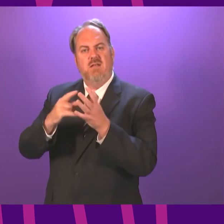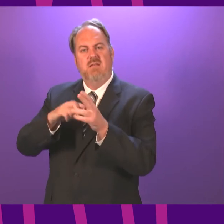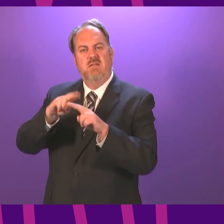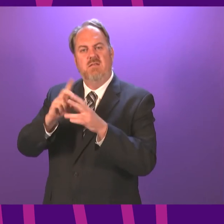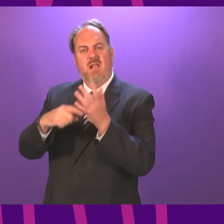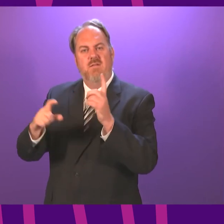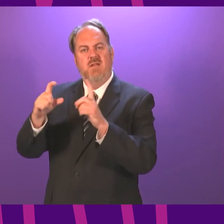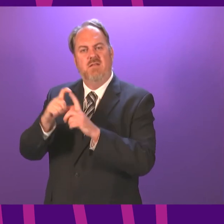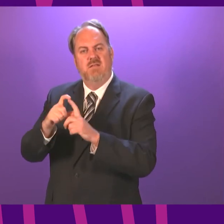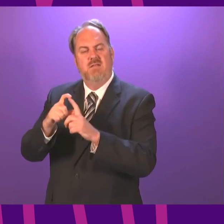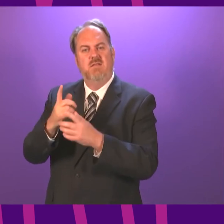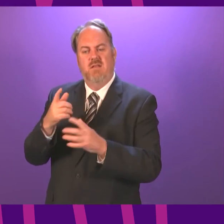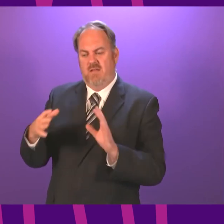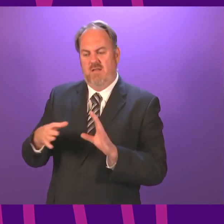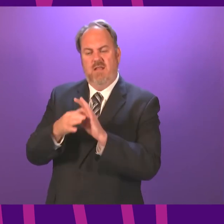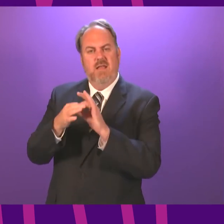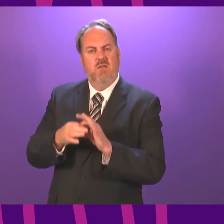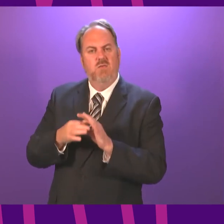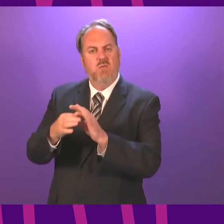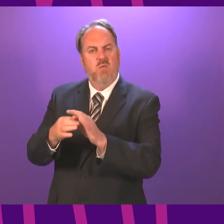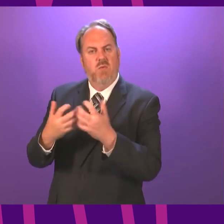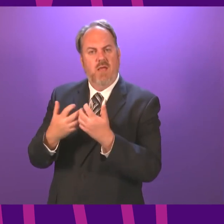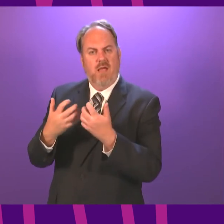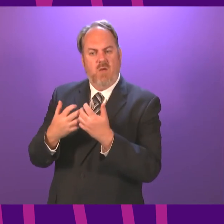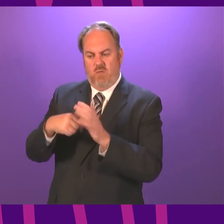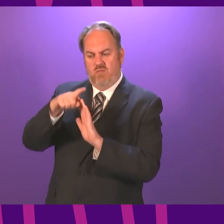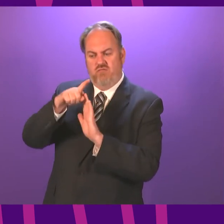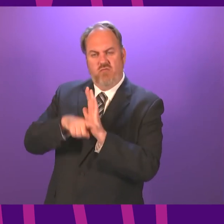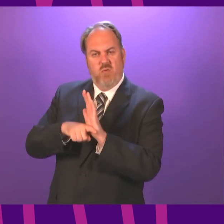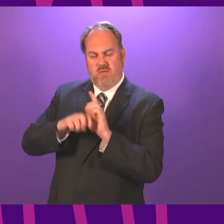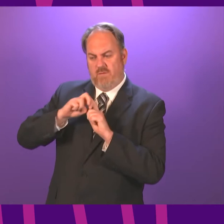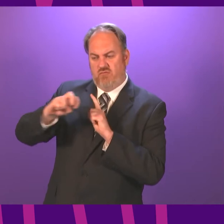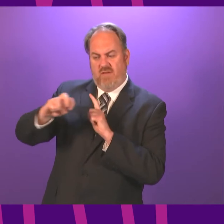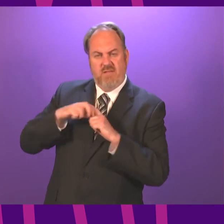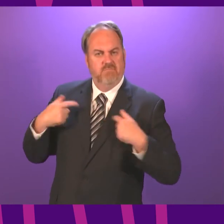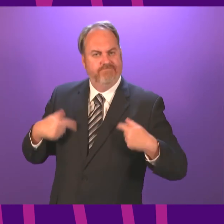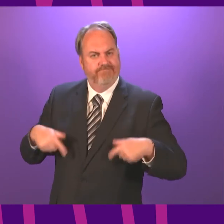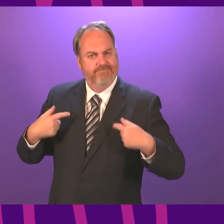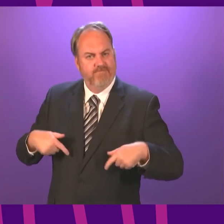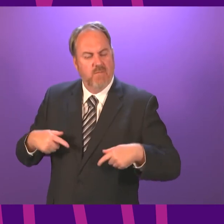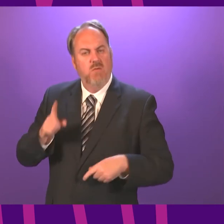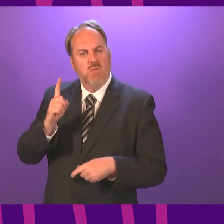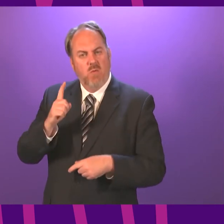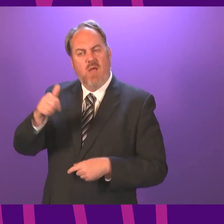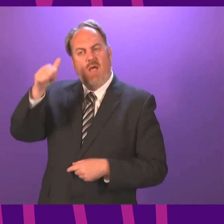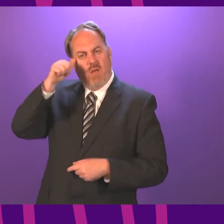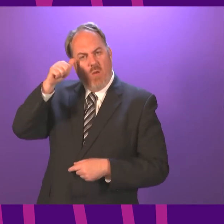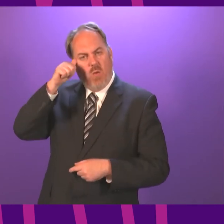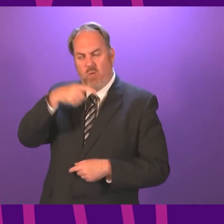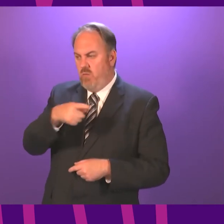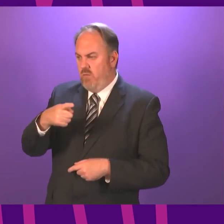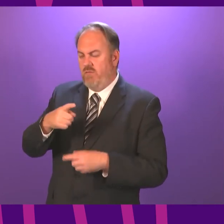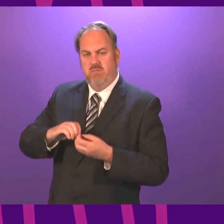of areas where common travel restrictions apply. I understand this mechanism has been used on earlier occasions to make such